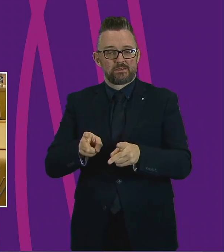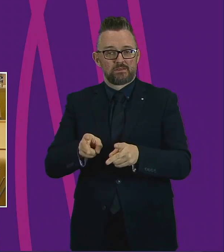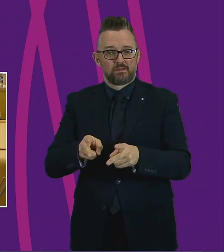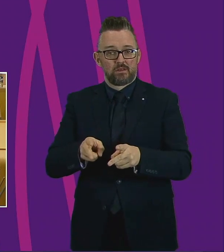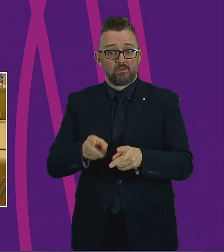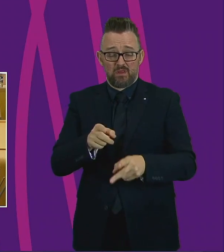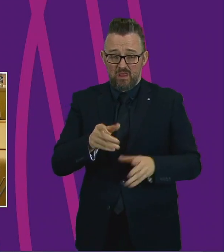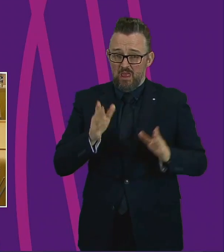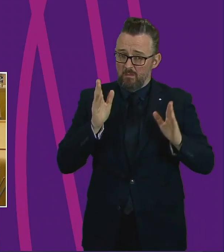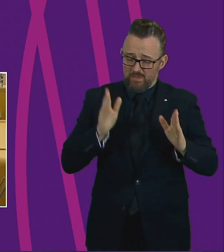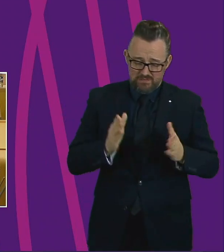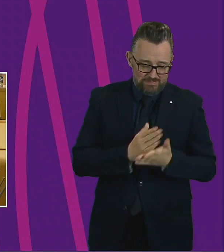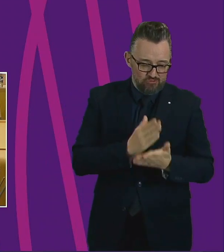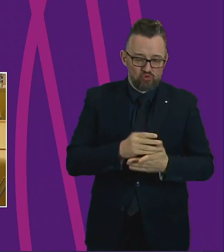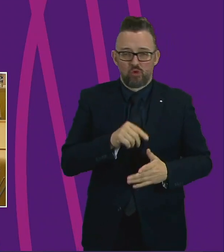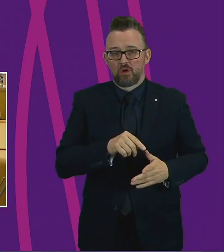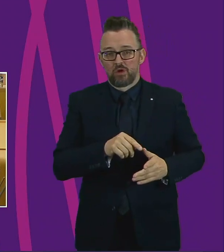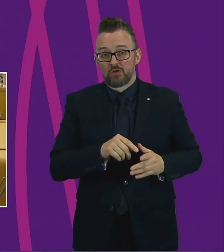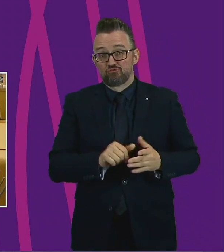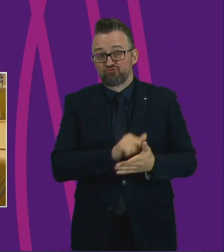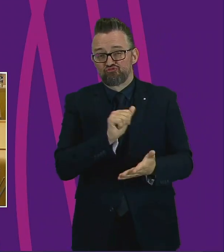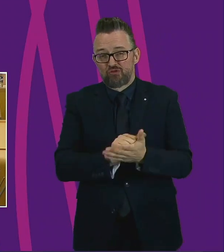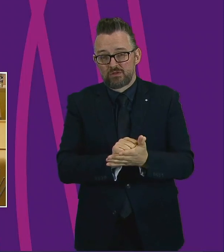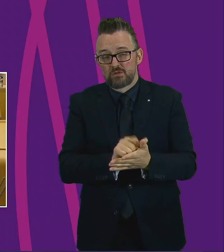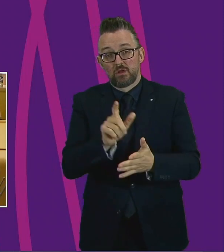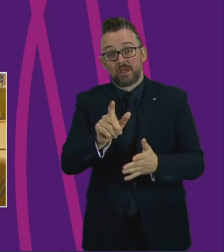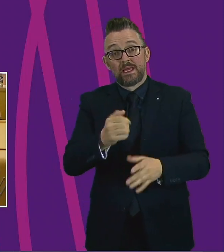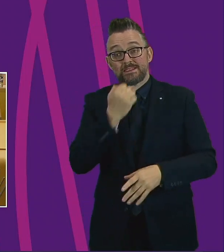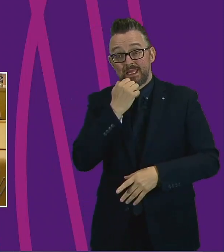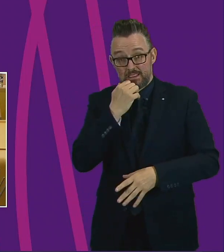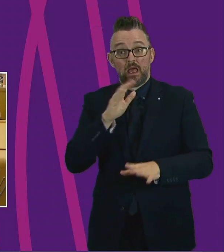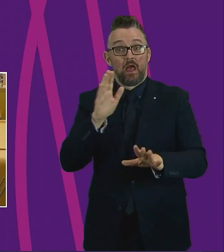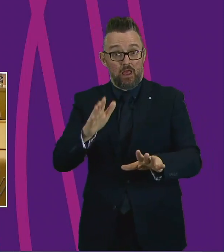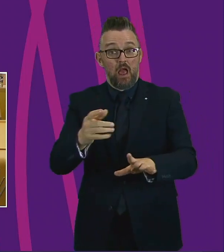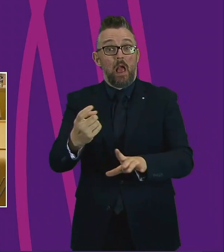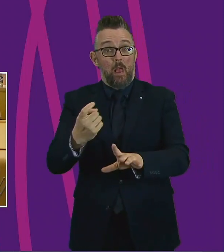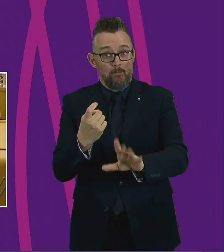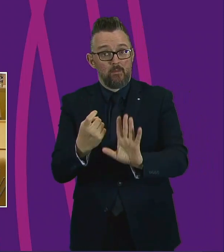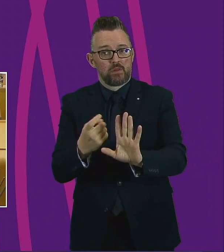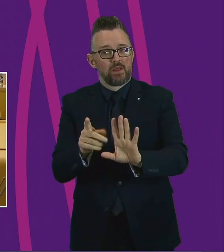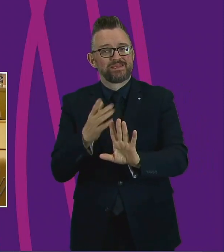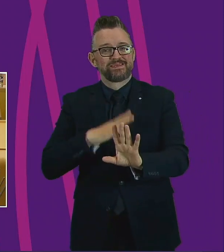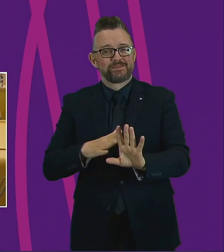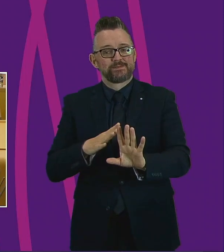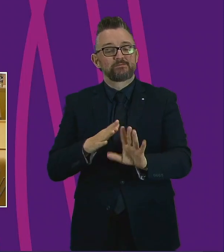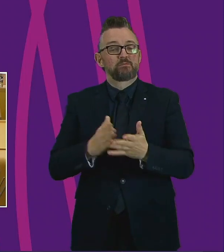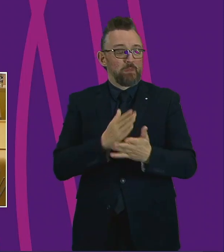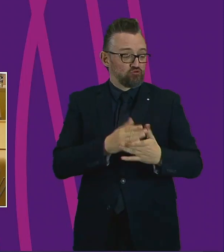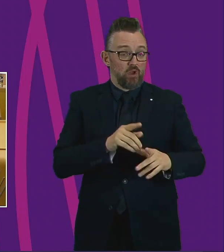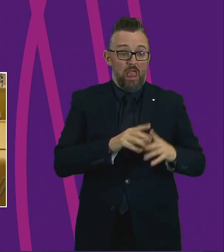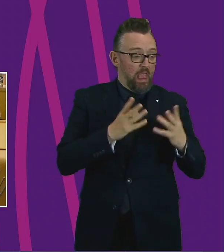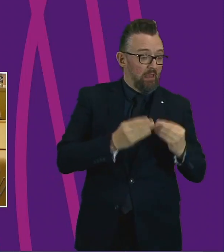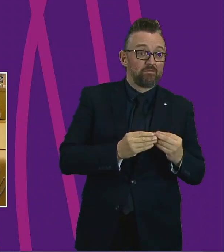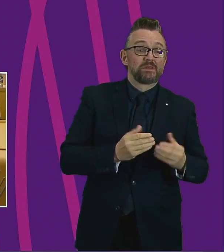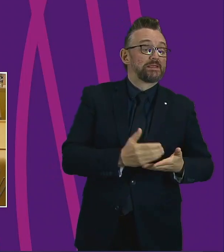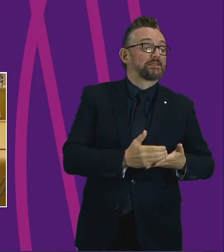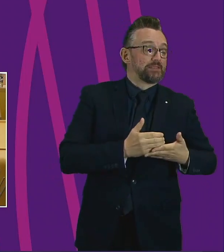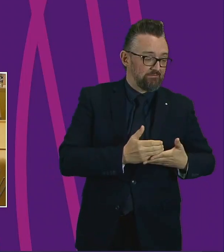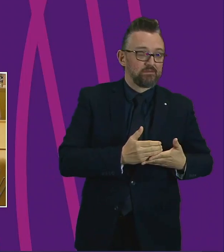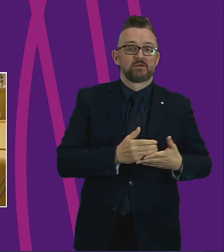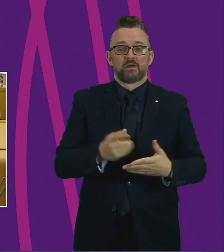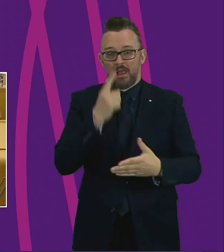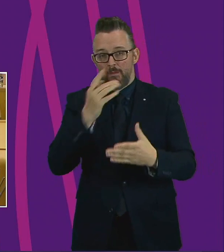this absolutely right. A date will come but that has to be done when we ensure that everything is safe.